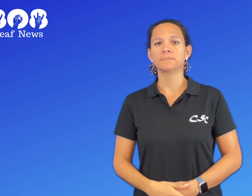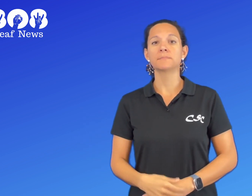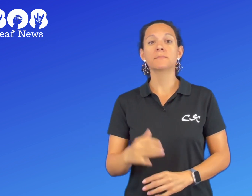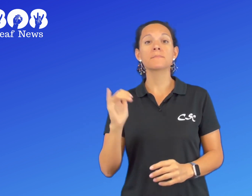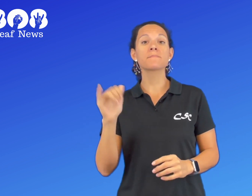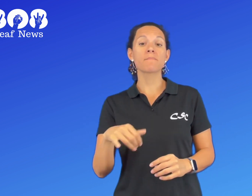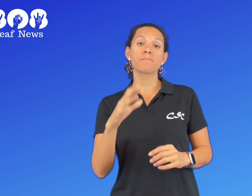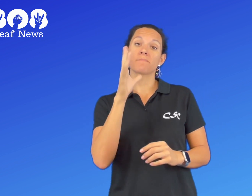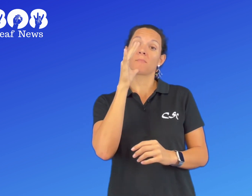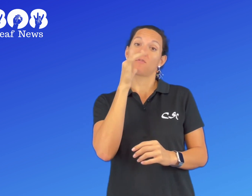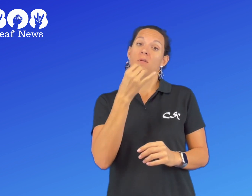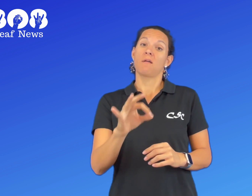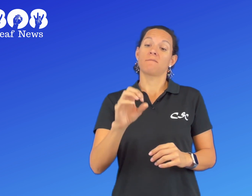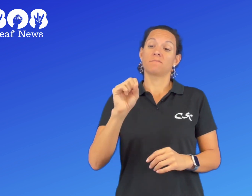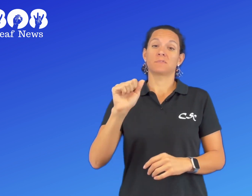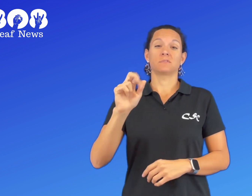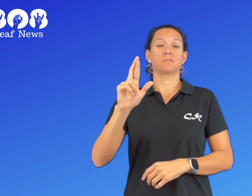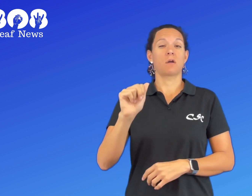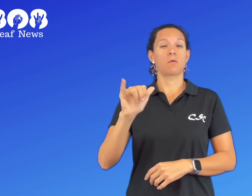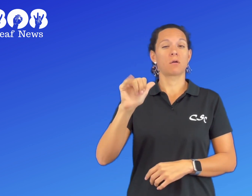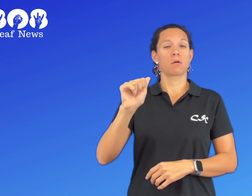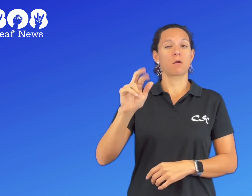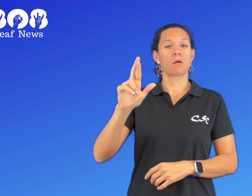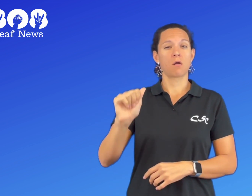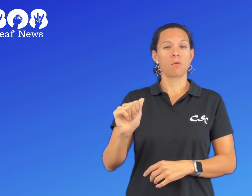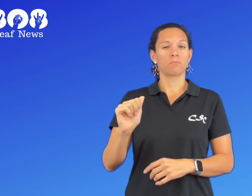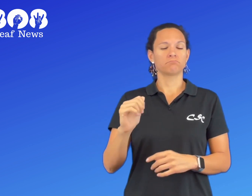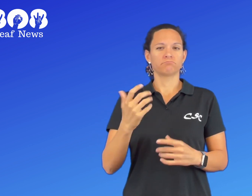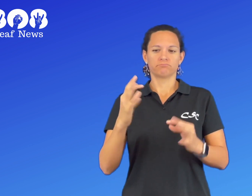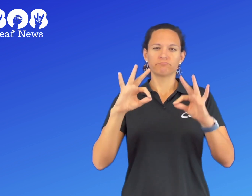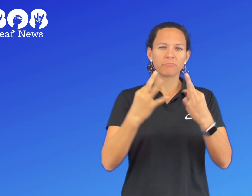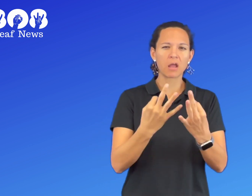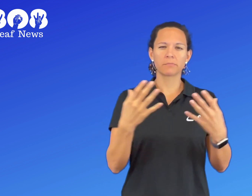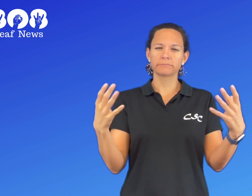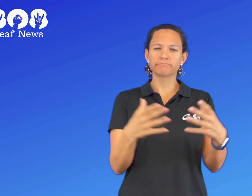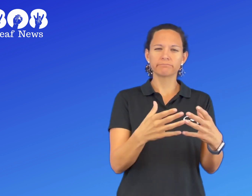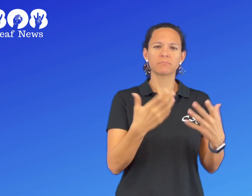On Thursday morning, Sarah's mother and family visited the crash scene.